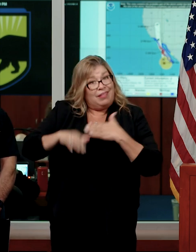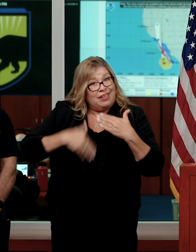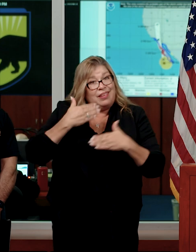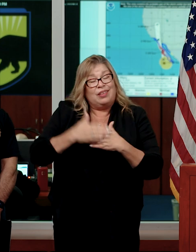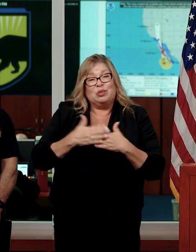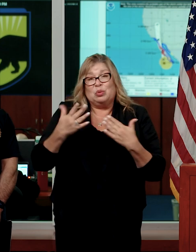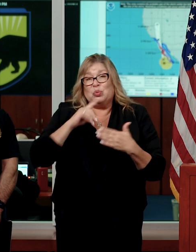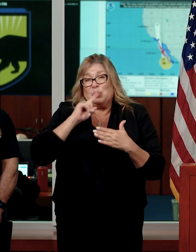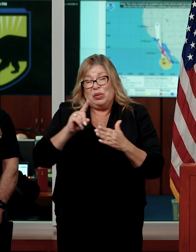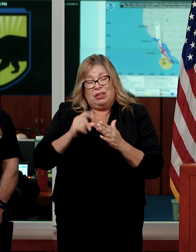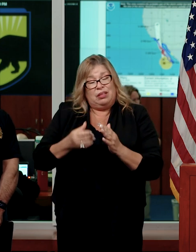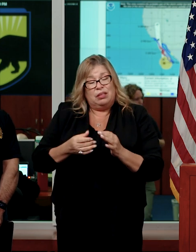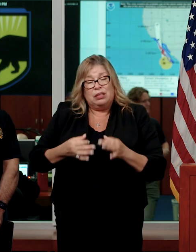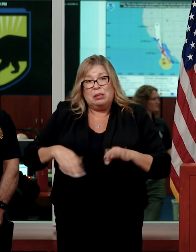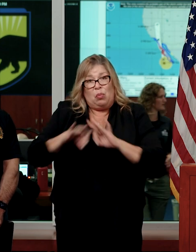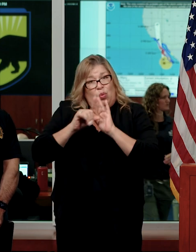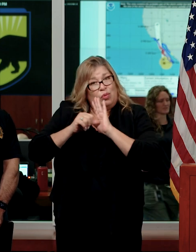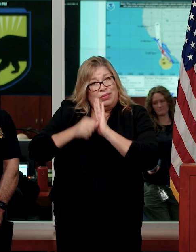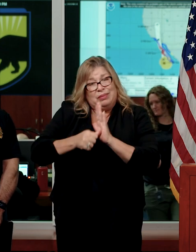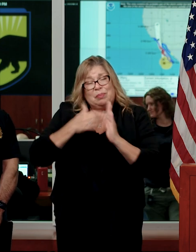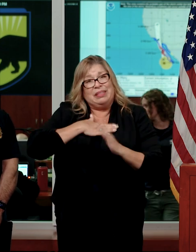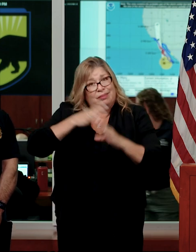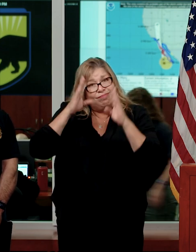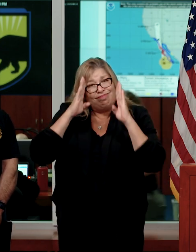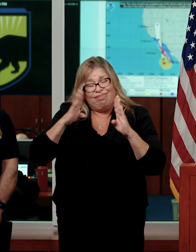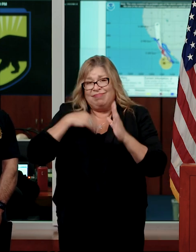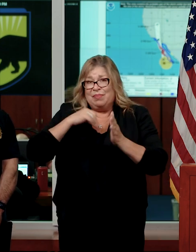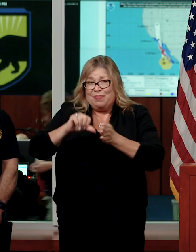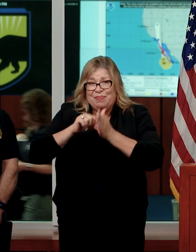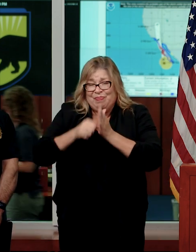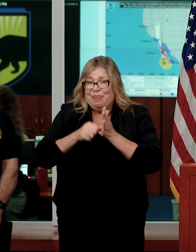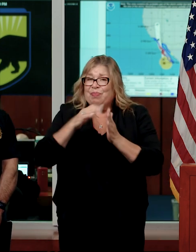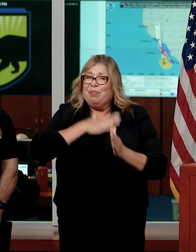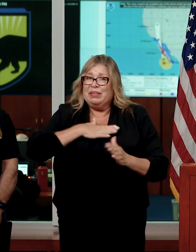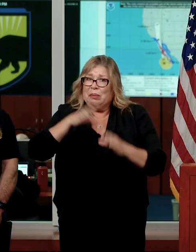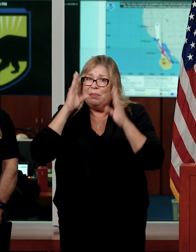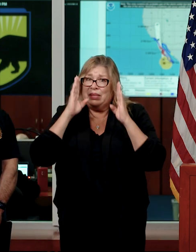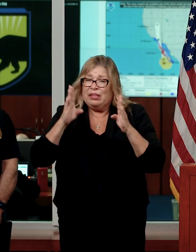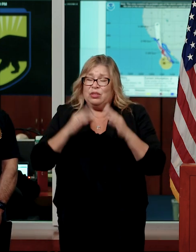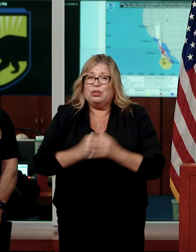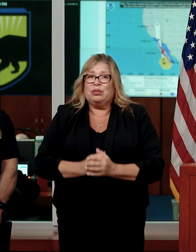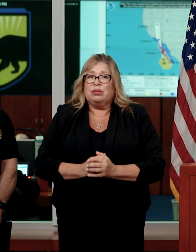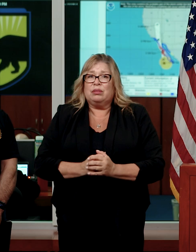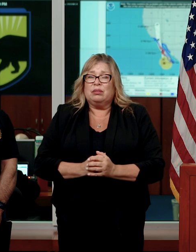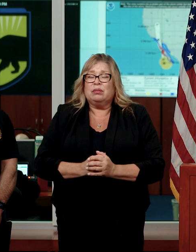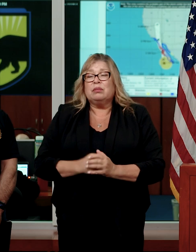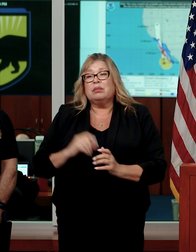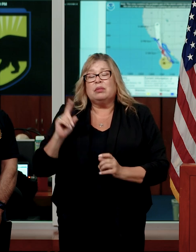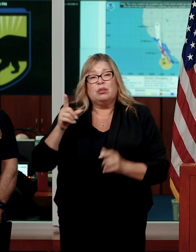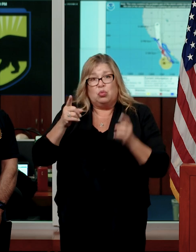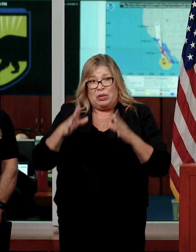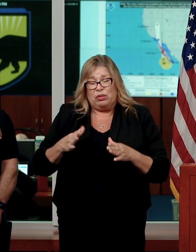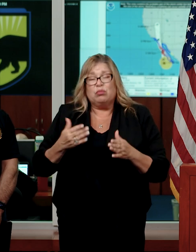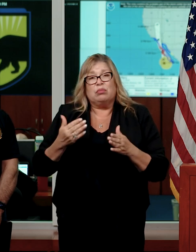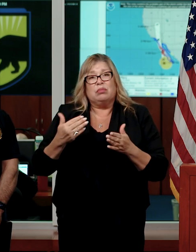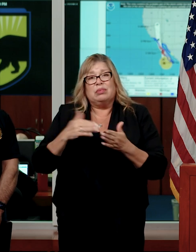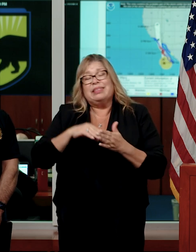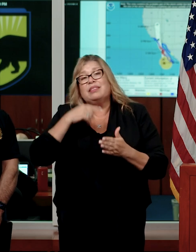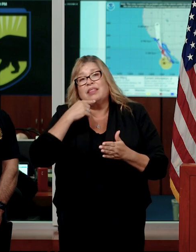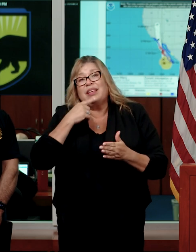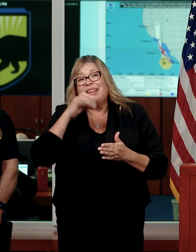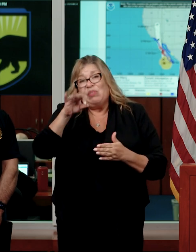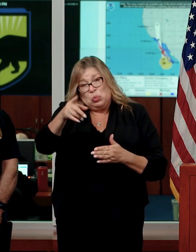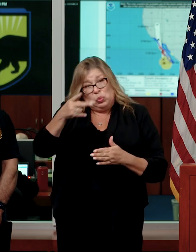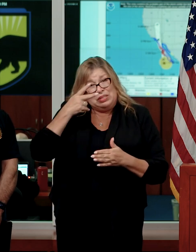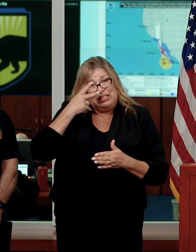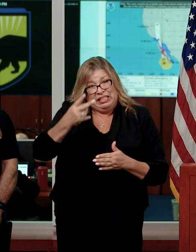public to listen to what I am going to say. And I can't place enough emphasis on this. Director Tavares mentioned it as well. Please, if you encounter a